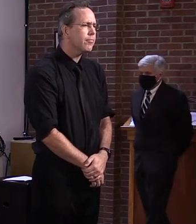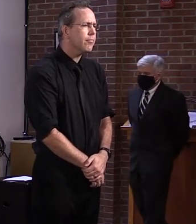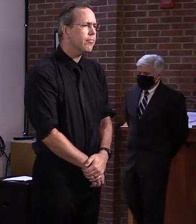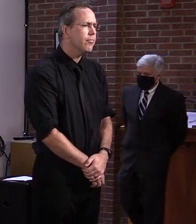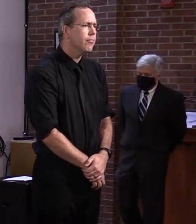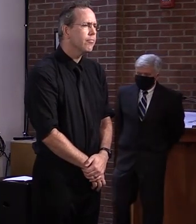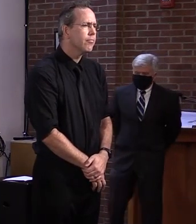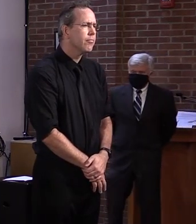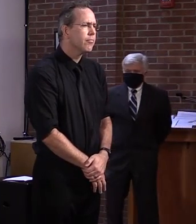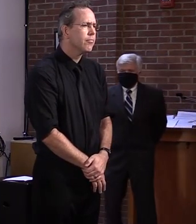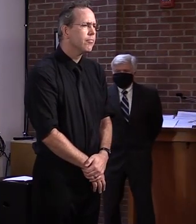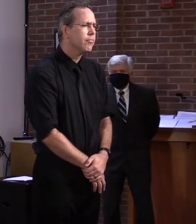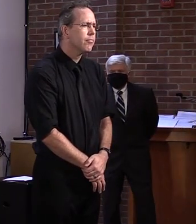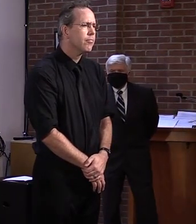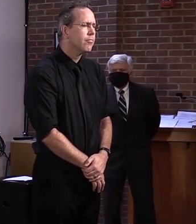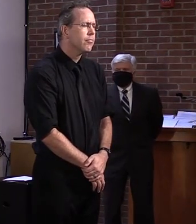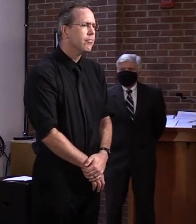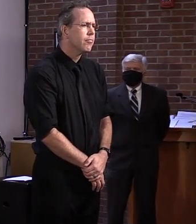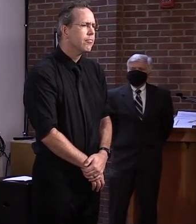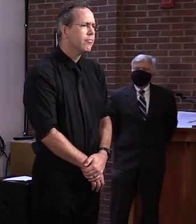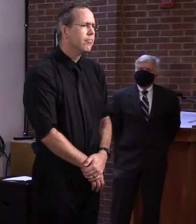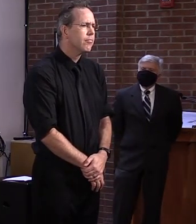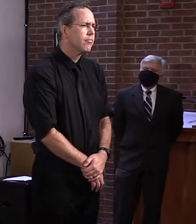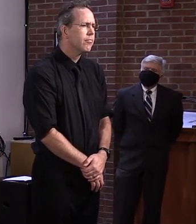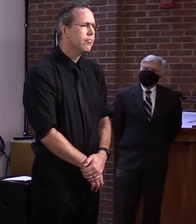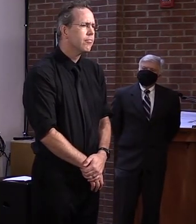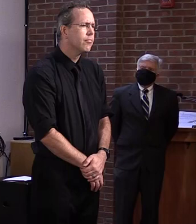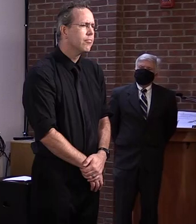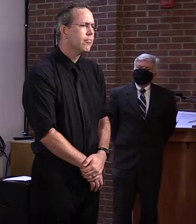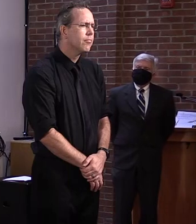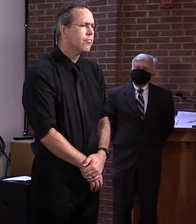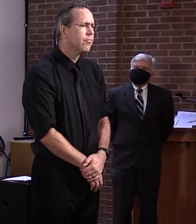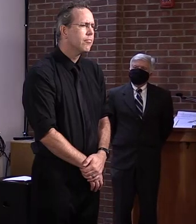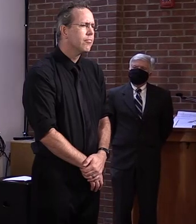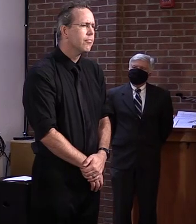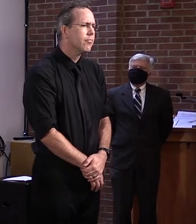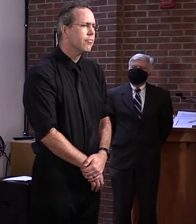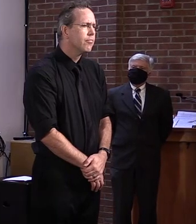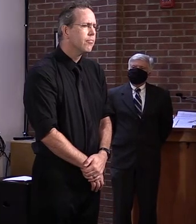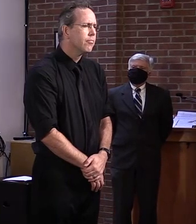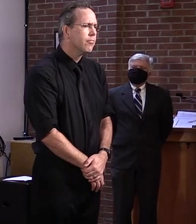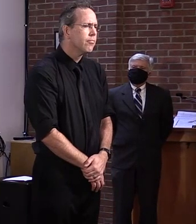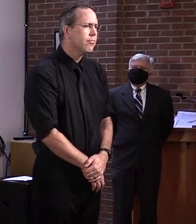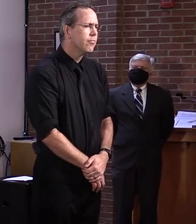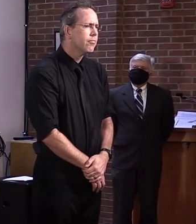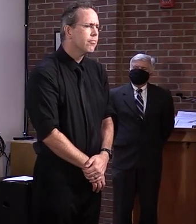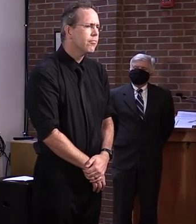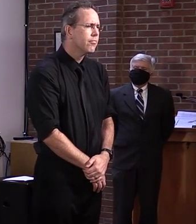budget, uh, relies on deferred maintenance with state buildings or, or other, um,